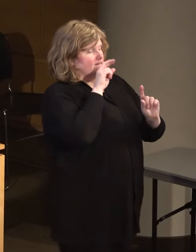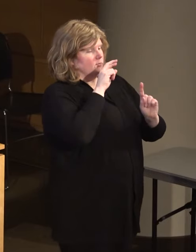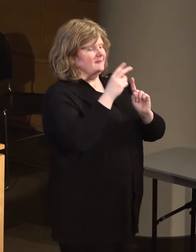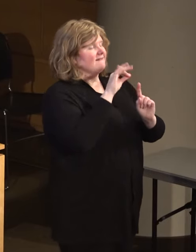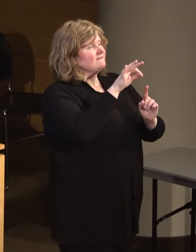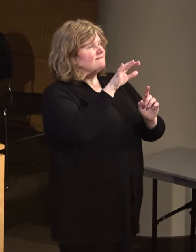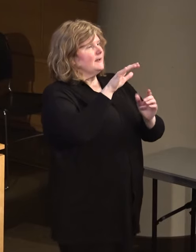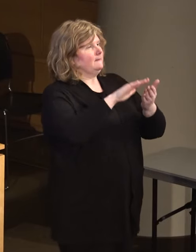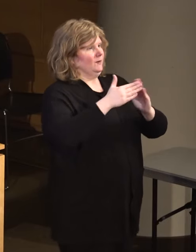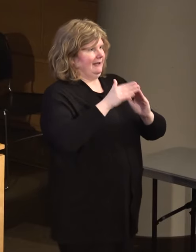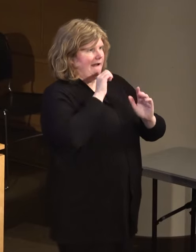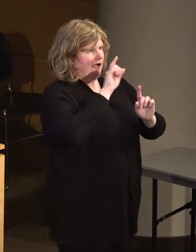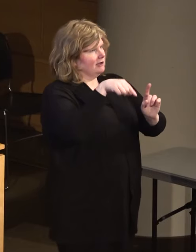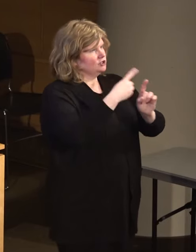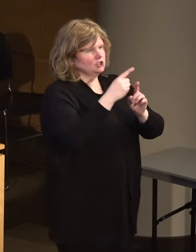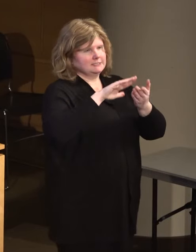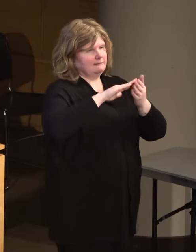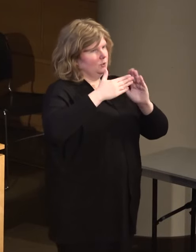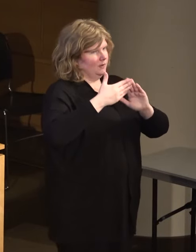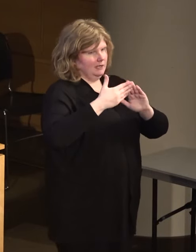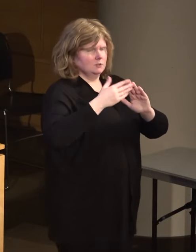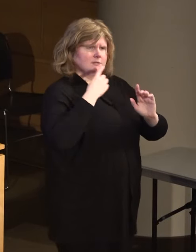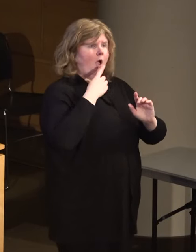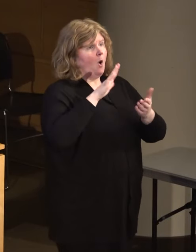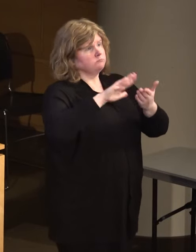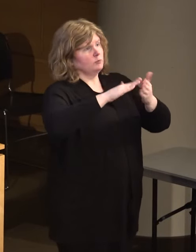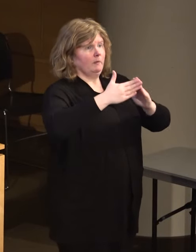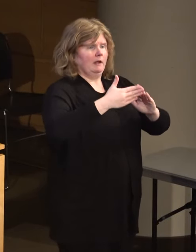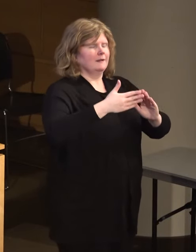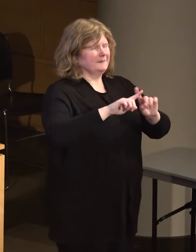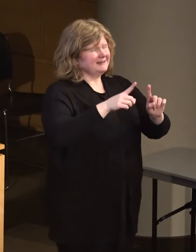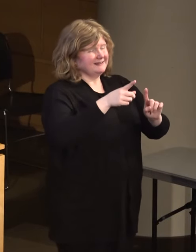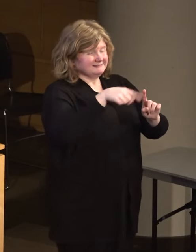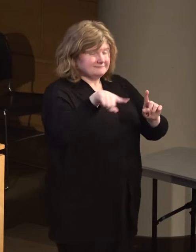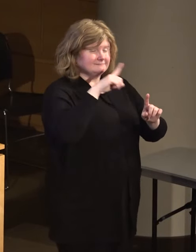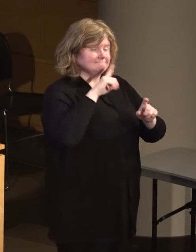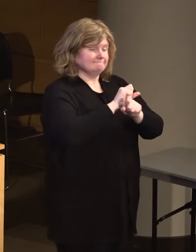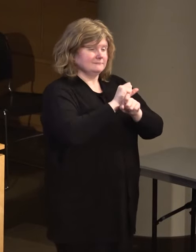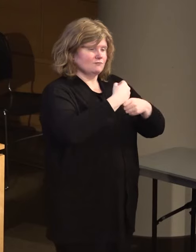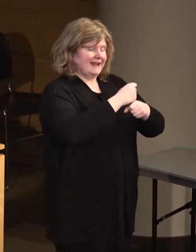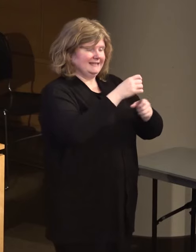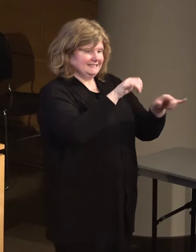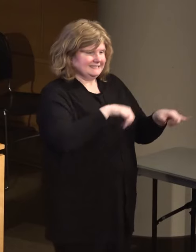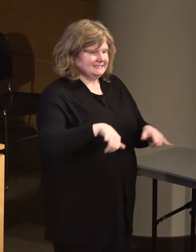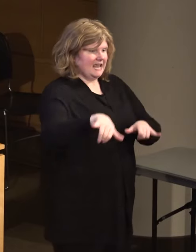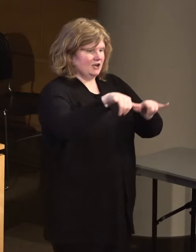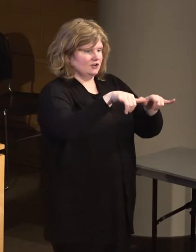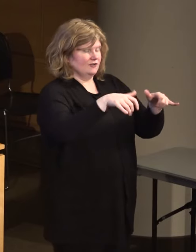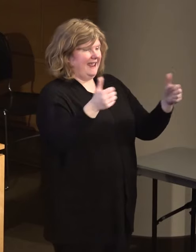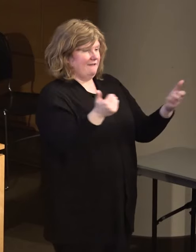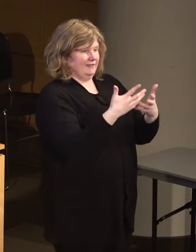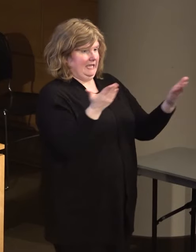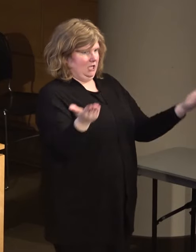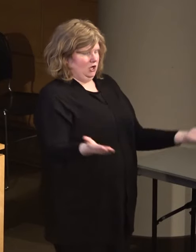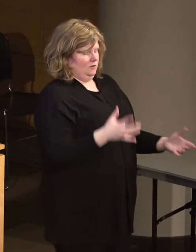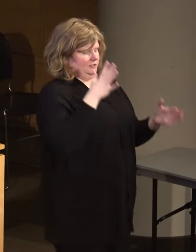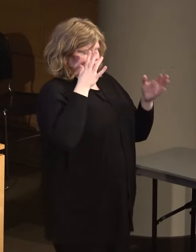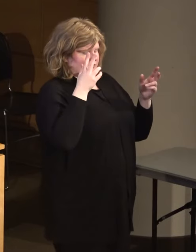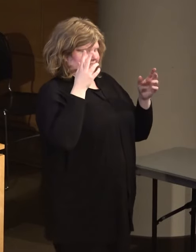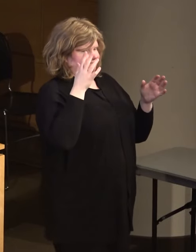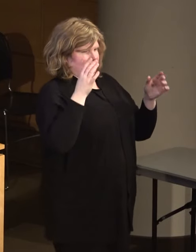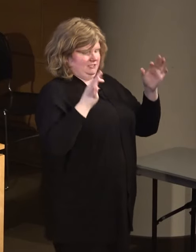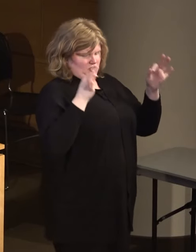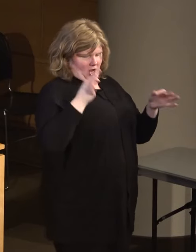And it's not just community in the sake of saying community, but it's them creating the standard by which everything within here is judged. If it doesn't